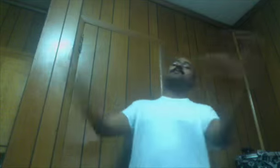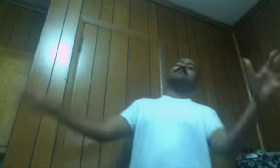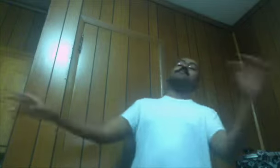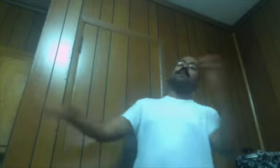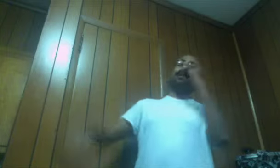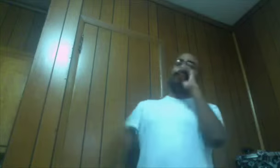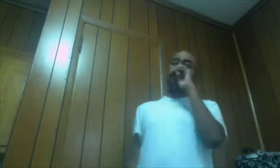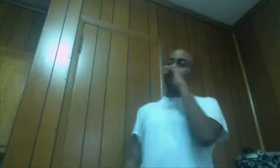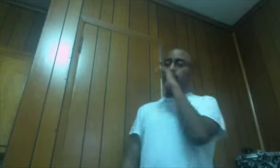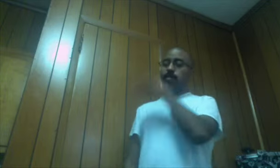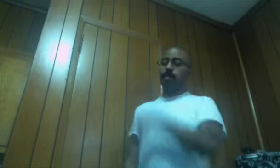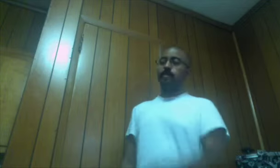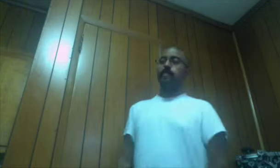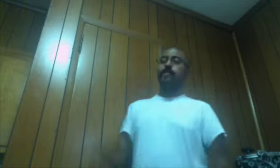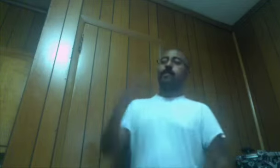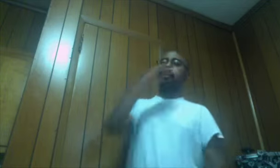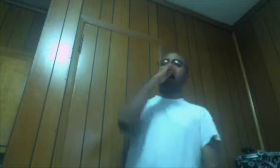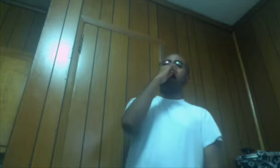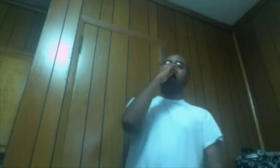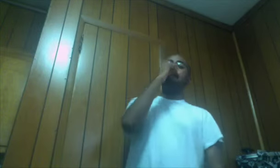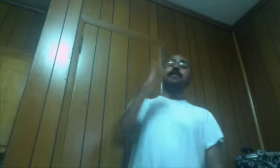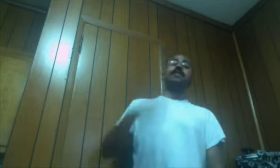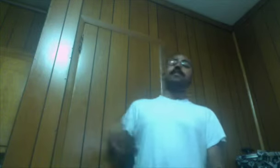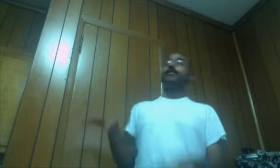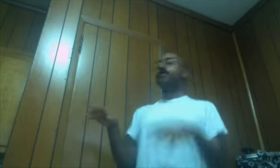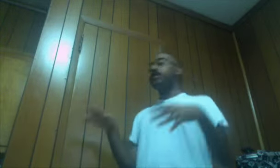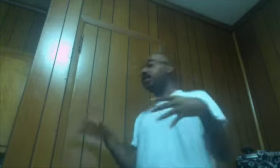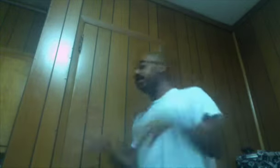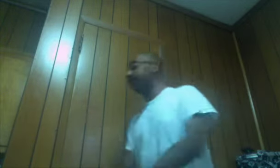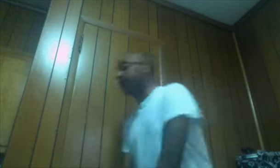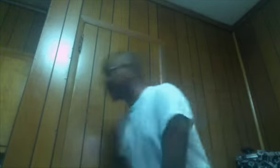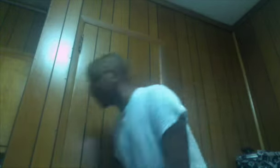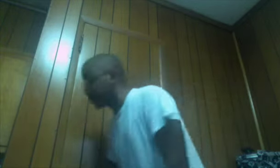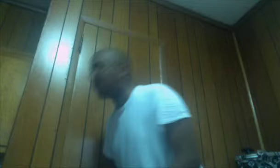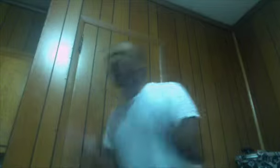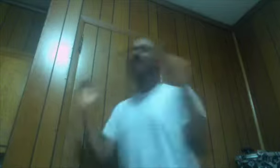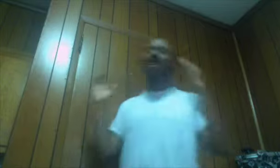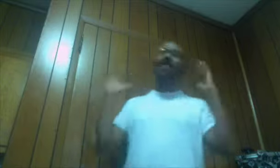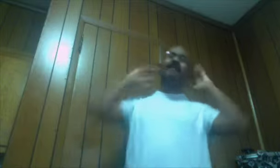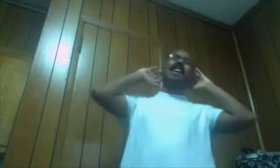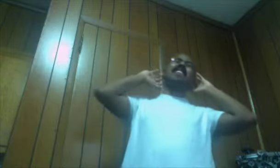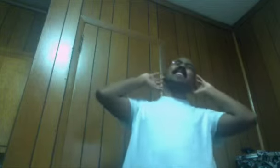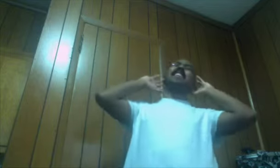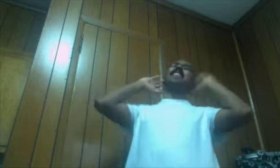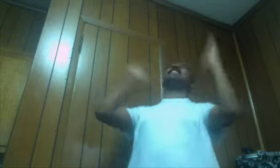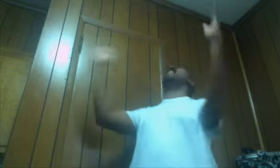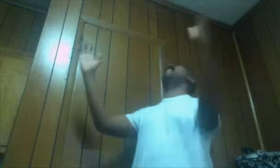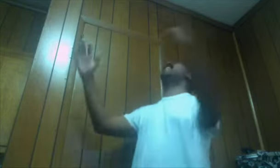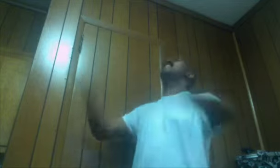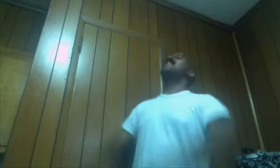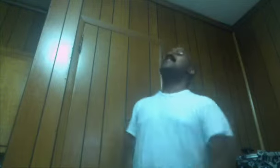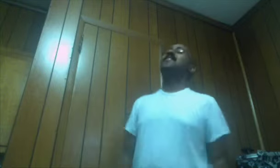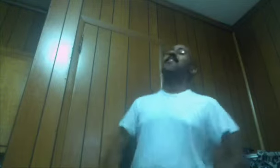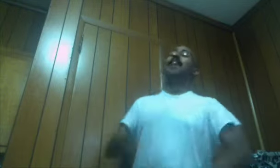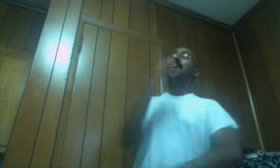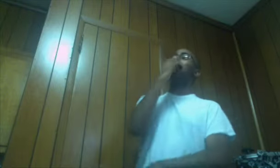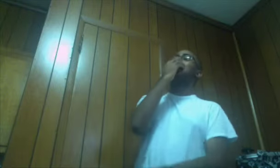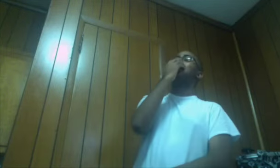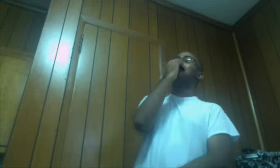to throw a birthday party For this fool His sister goes So motherfucking insane Oh my God Yo I When I saw